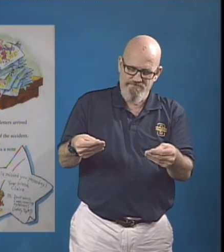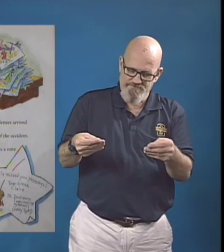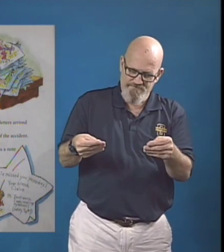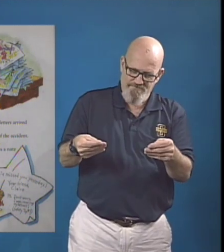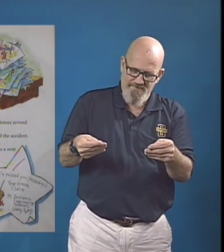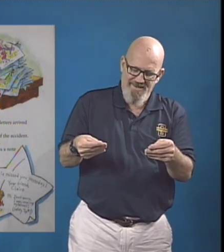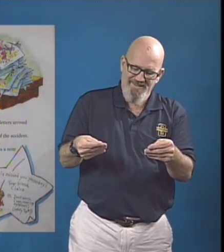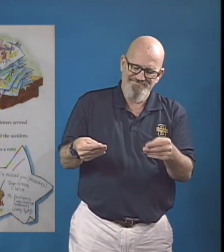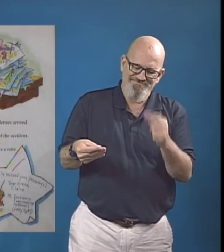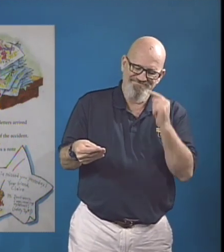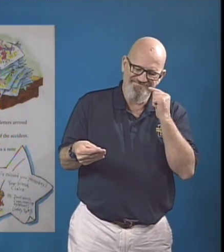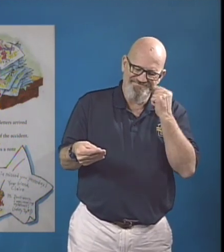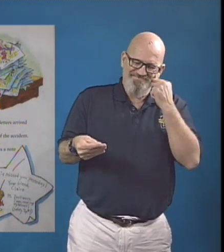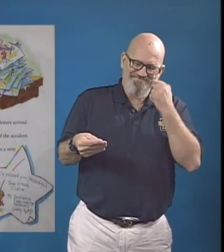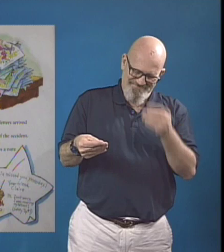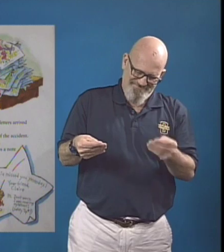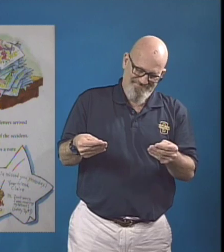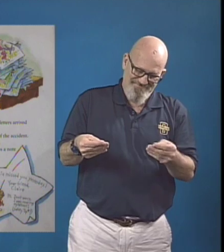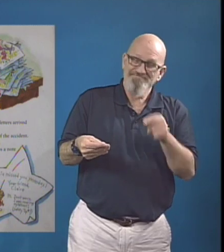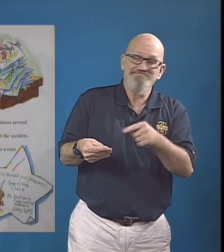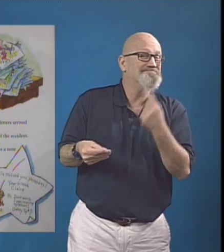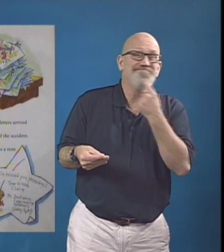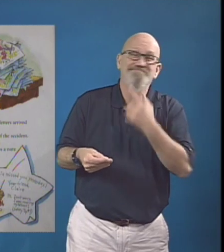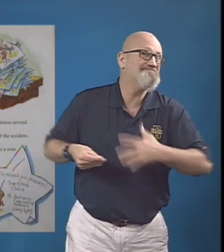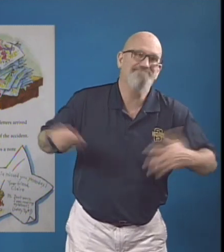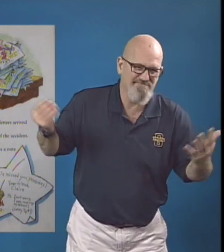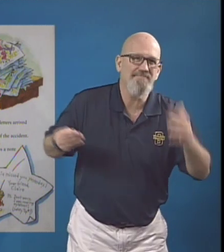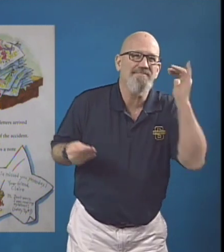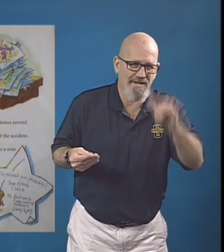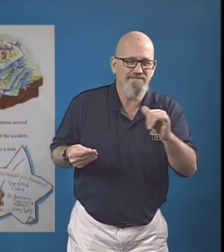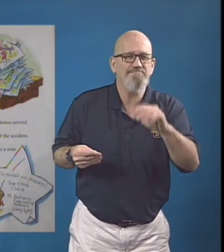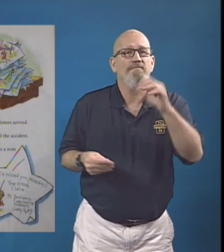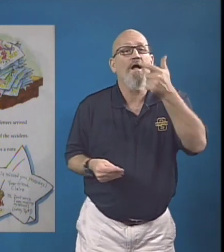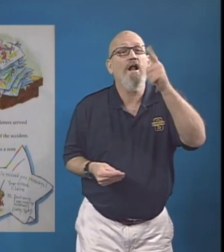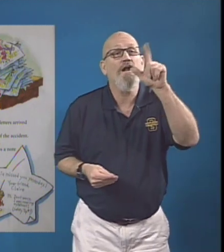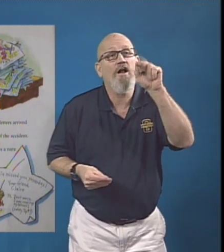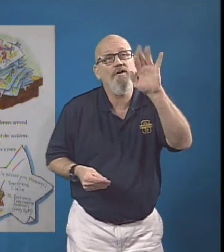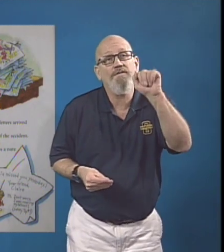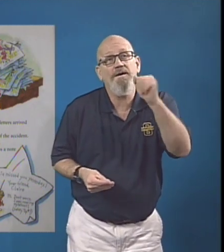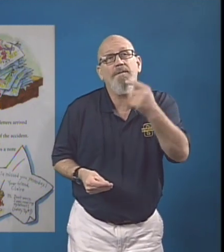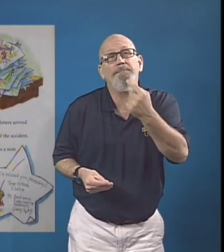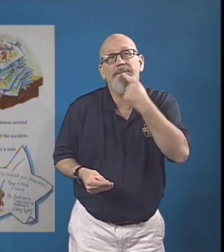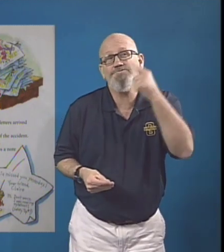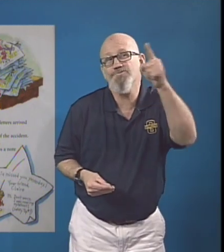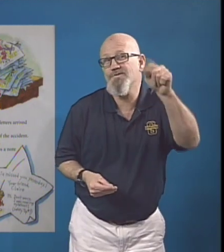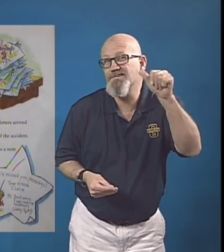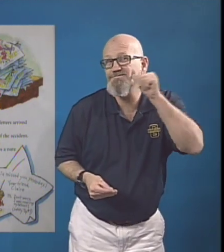Officer Buckle smiled. The note said, Gloria missed you yesterday.